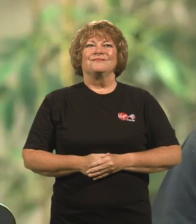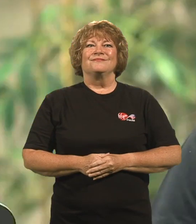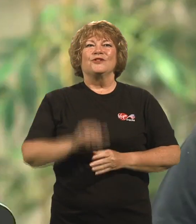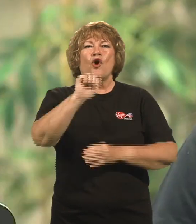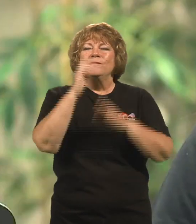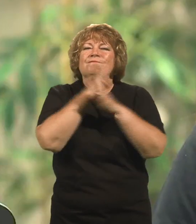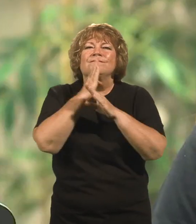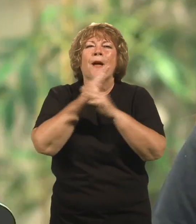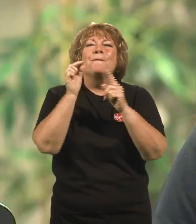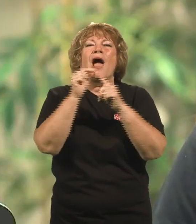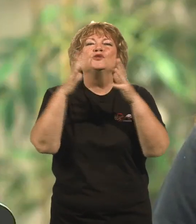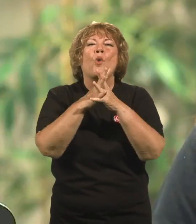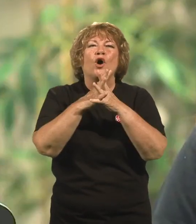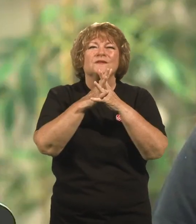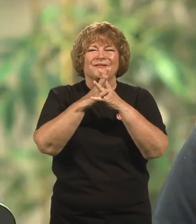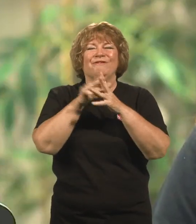and then the password for that email account.